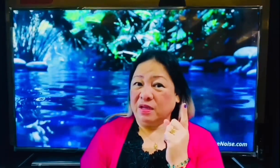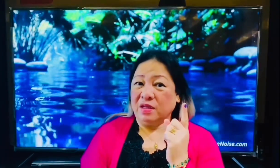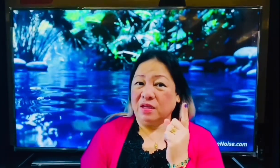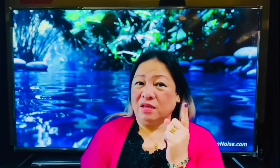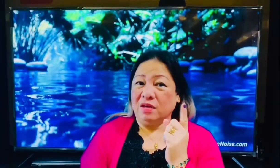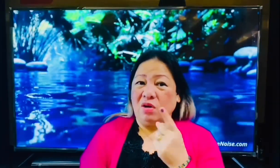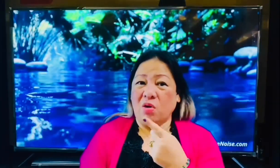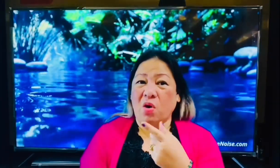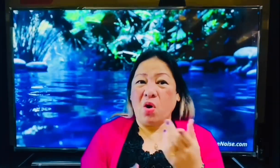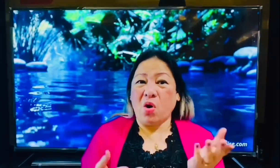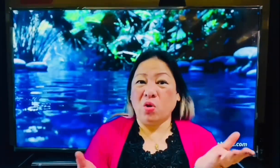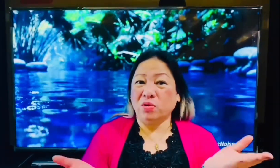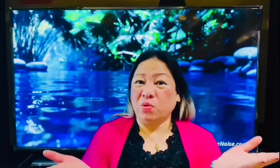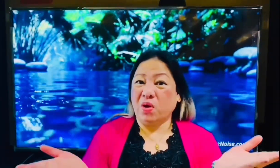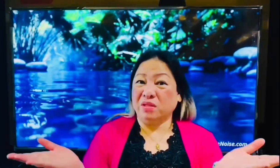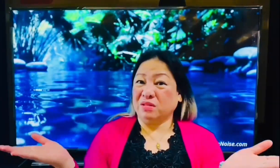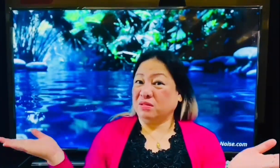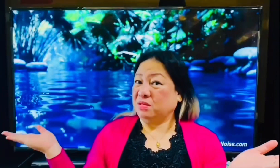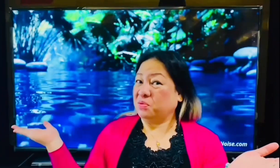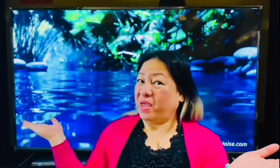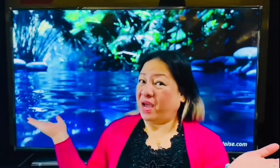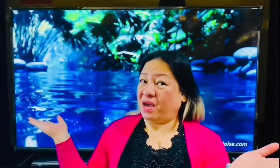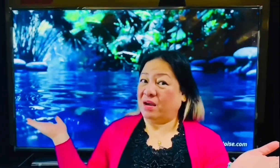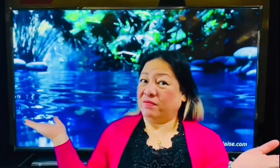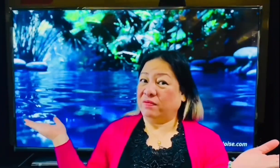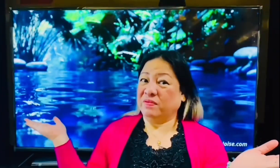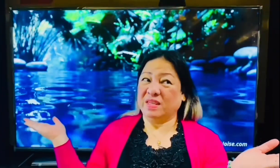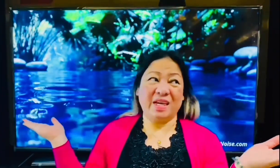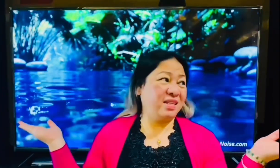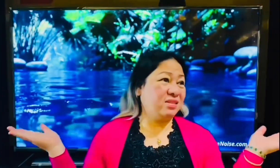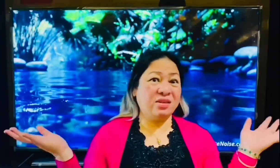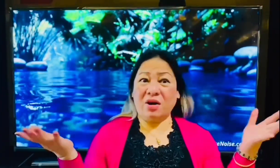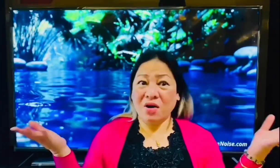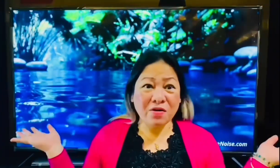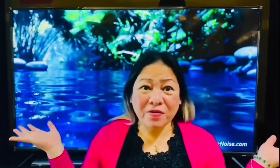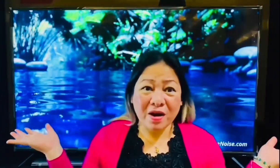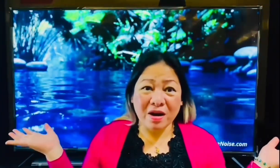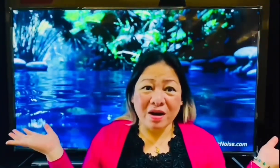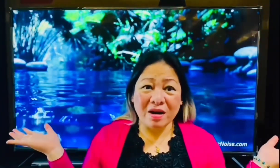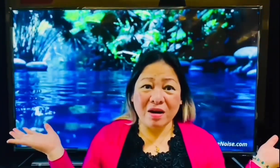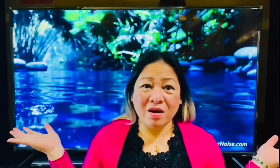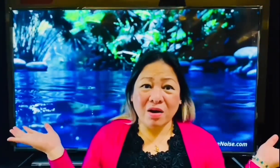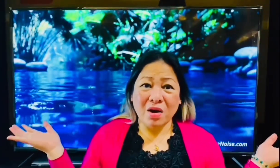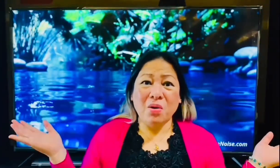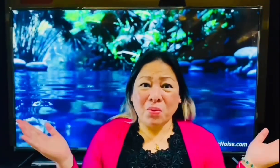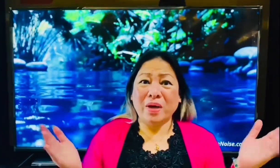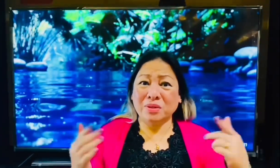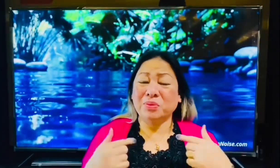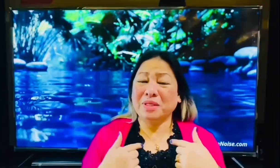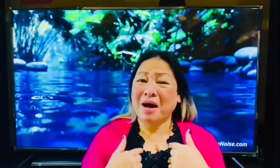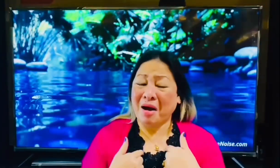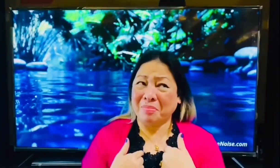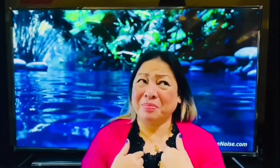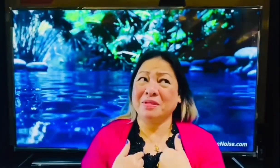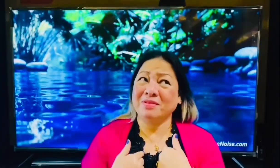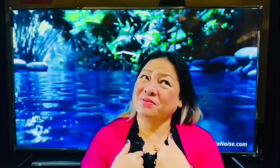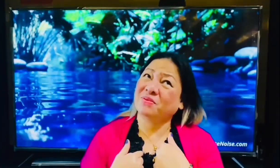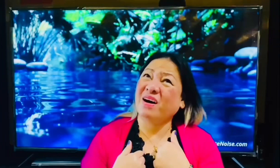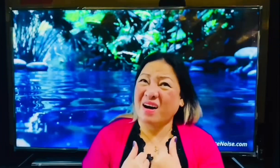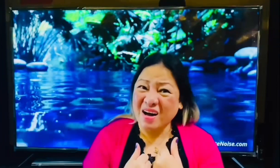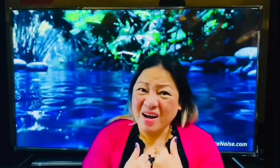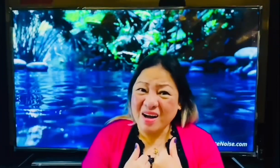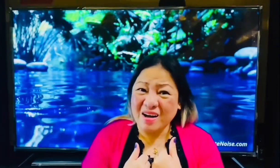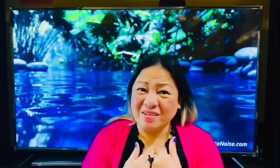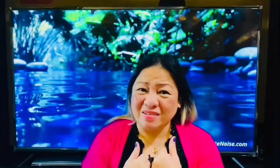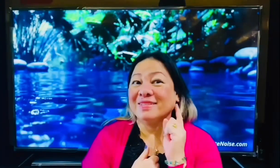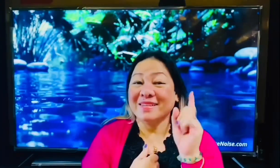all the water we have kept over what will happen to